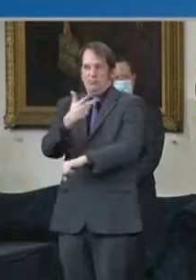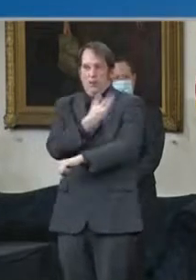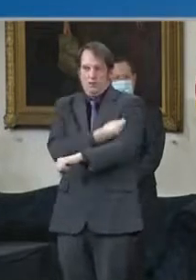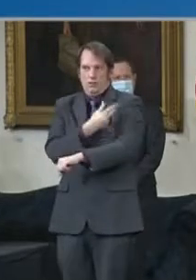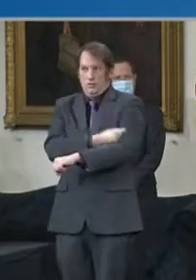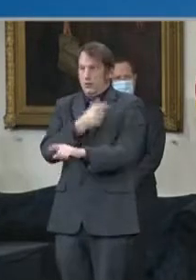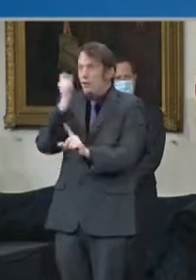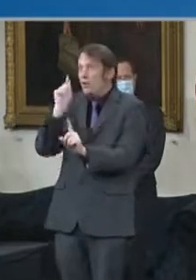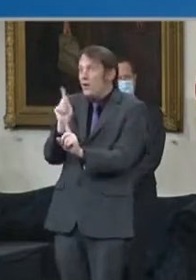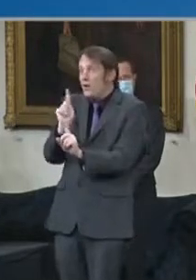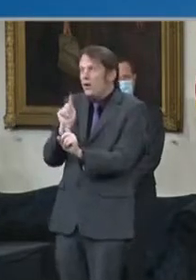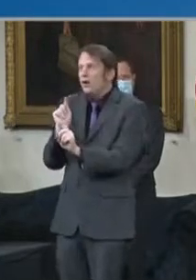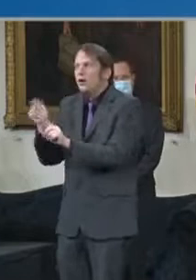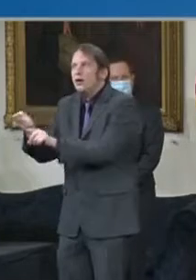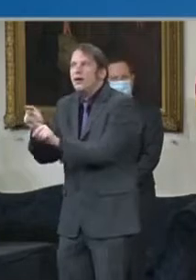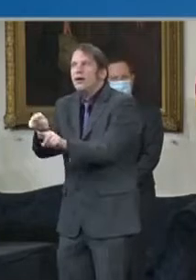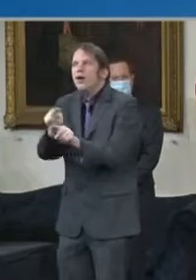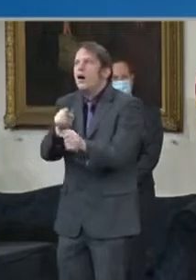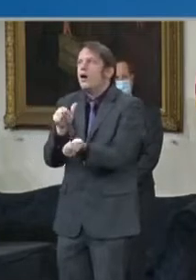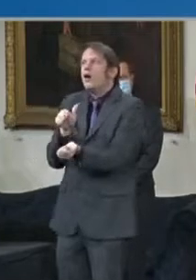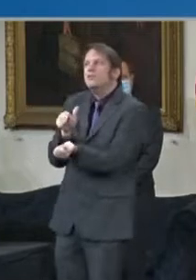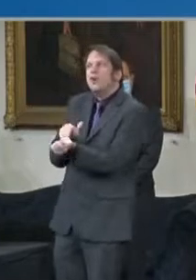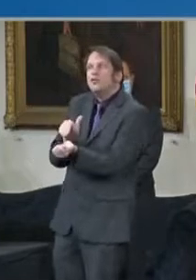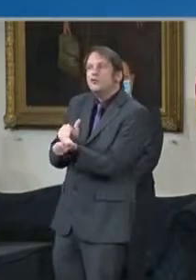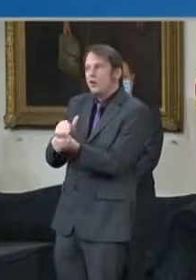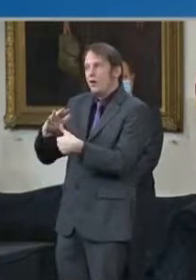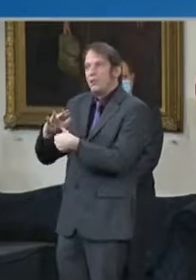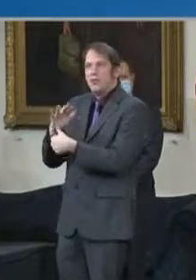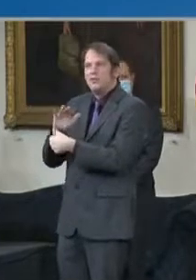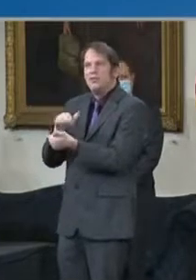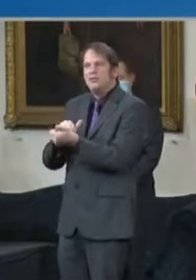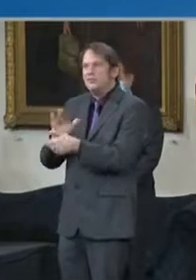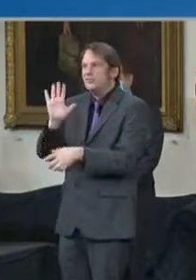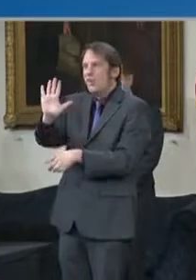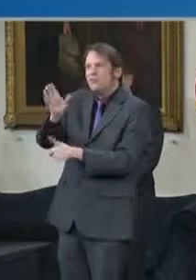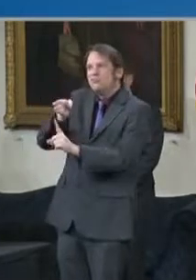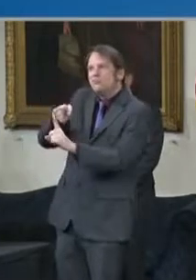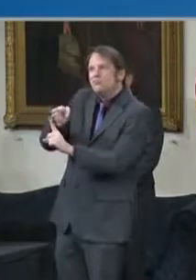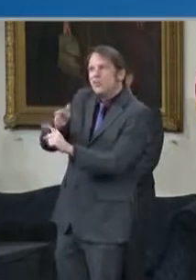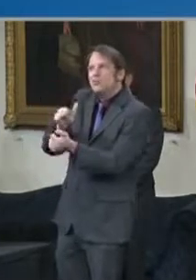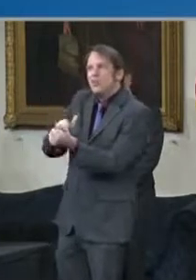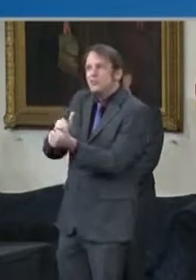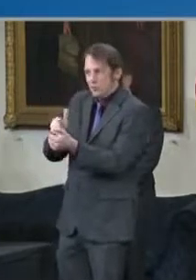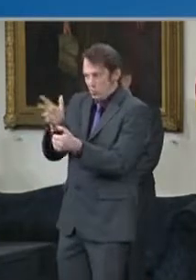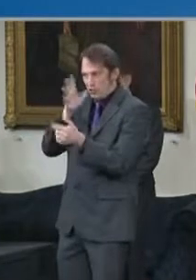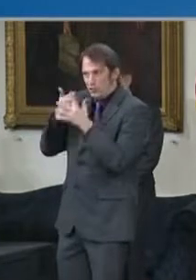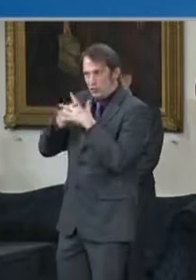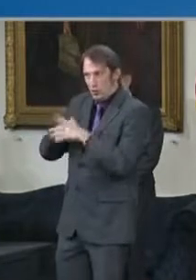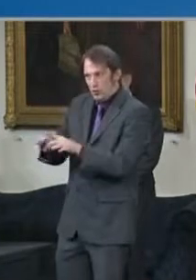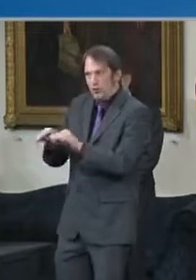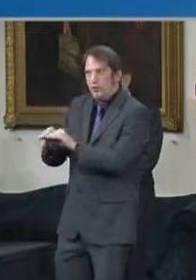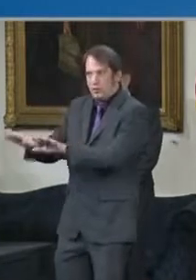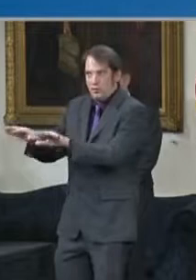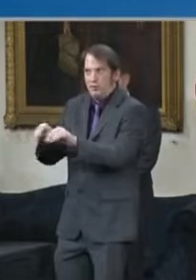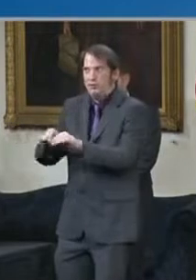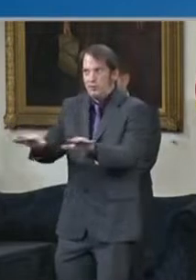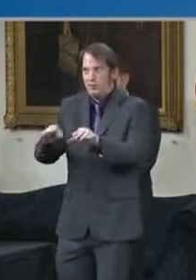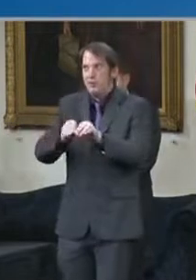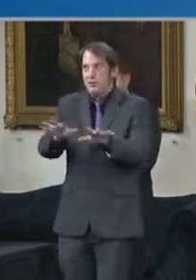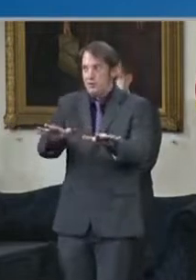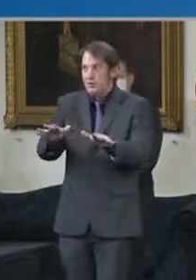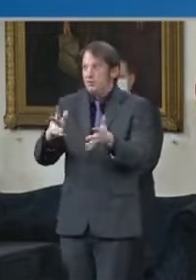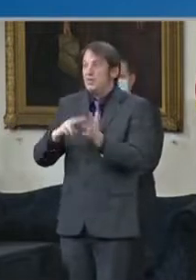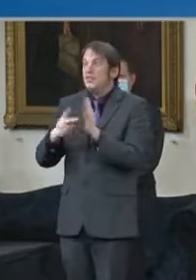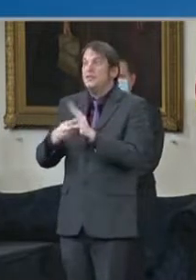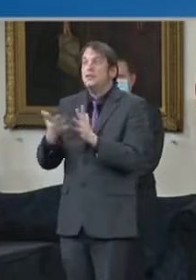throughout the state. All these steps allow us to continue to provide a faster, more